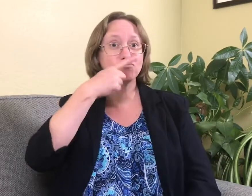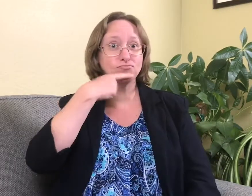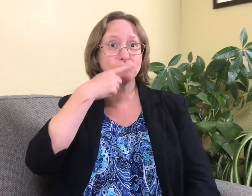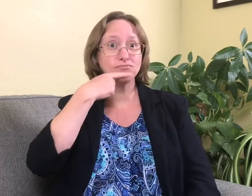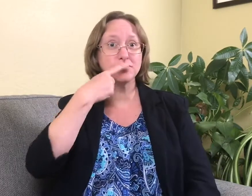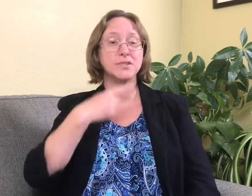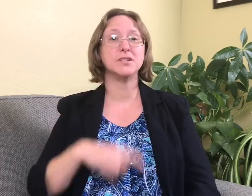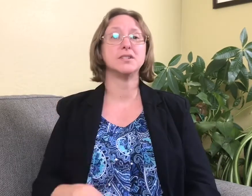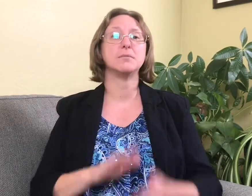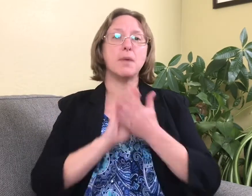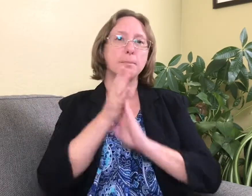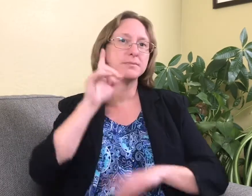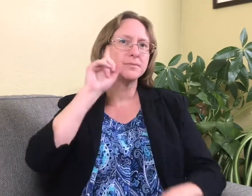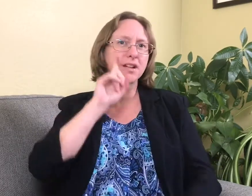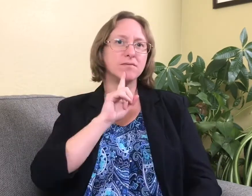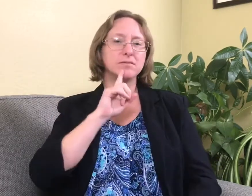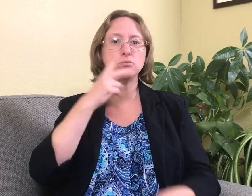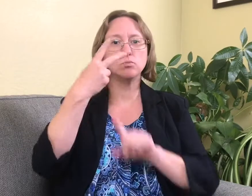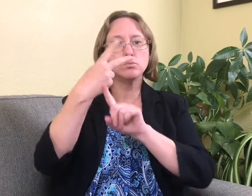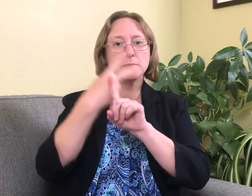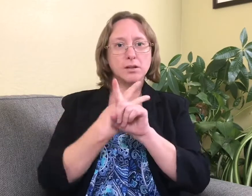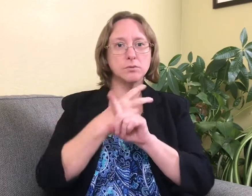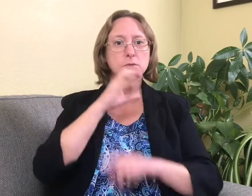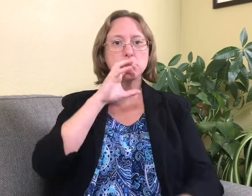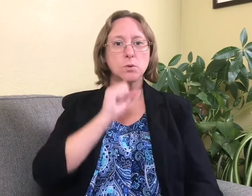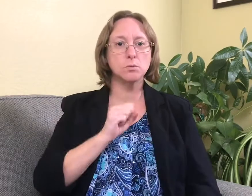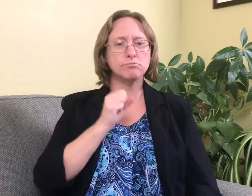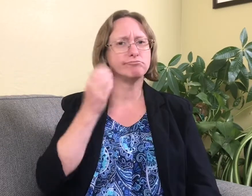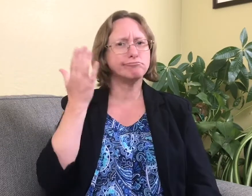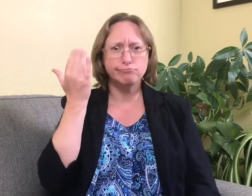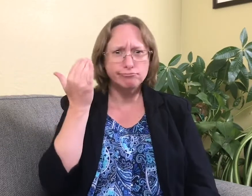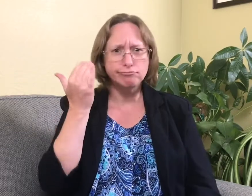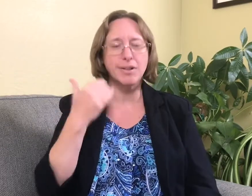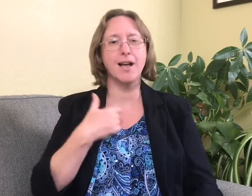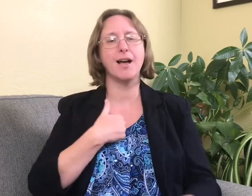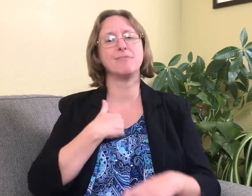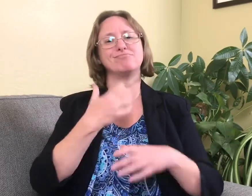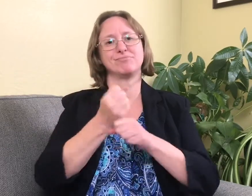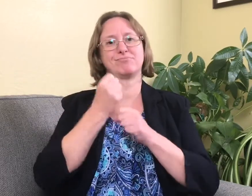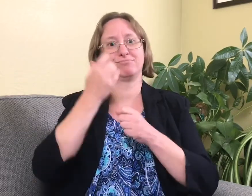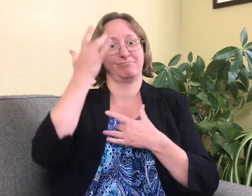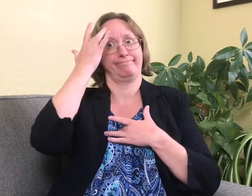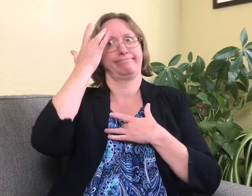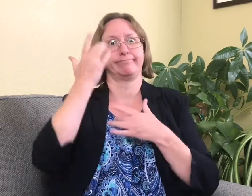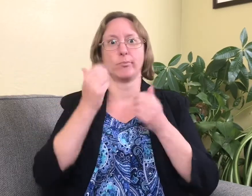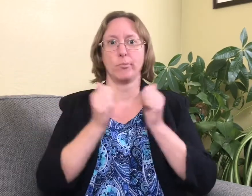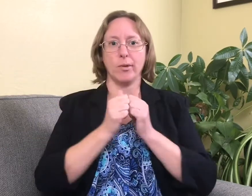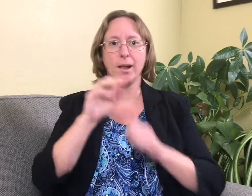I was born able to hear. I became Deaf when I was two months old, when I contracted the measles.